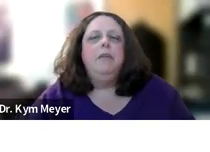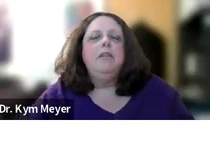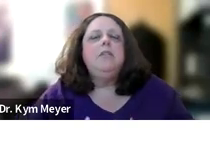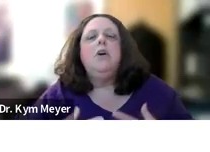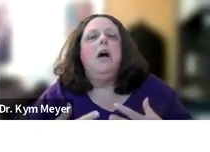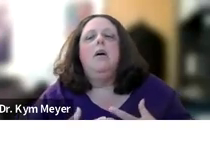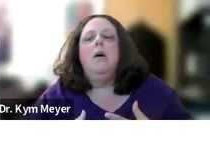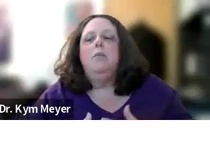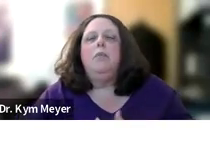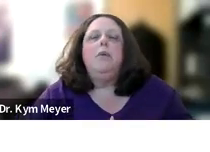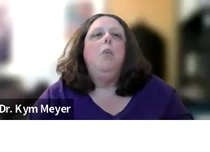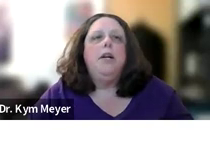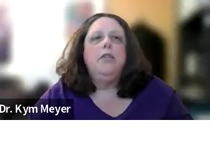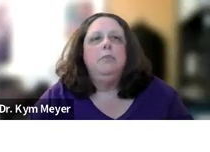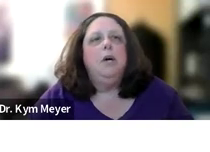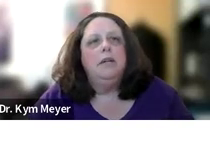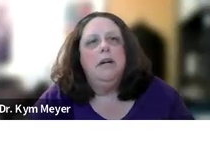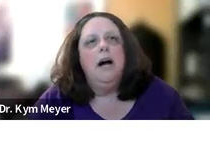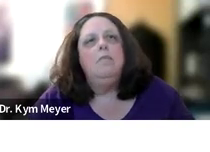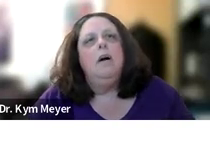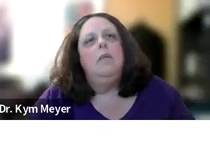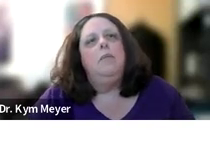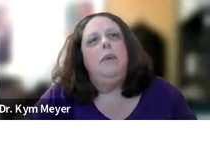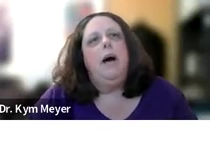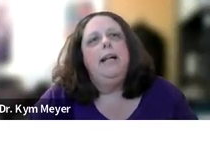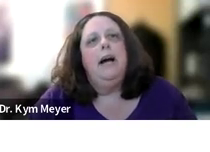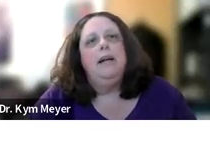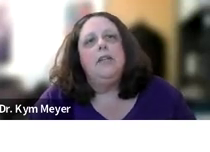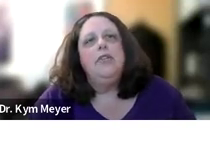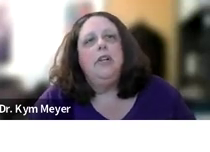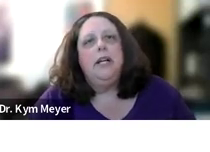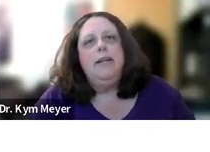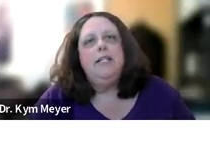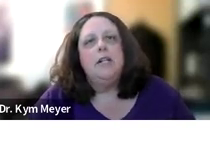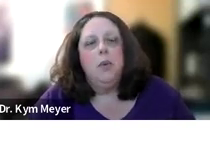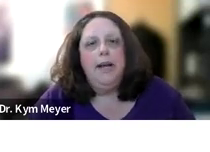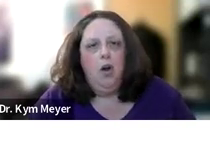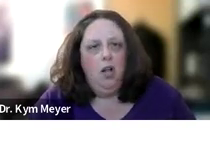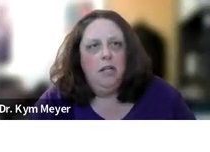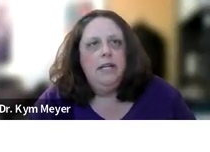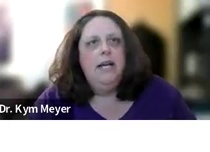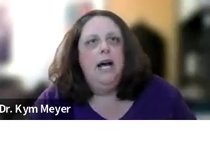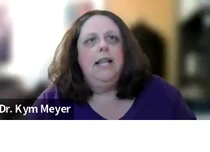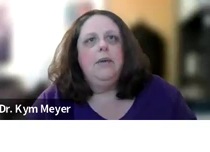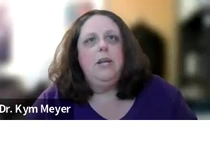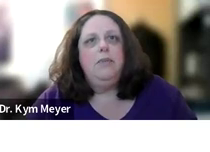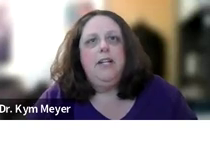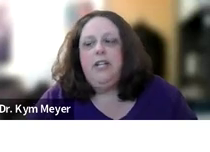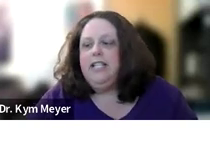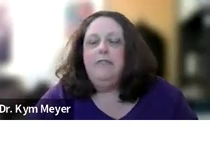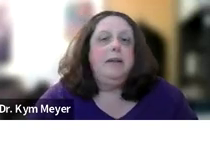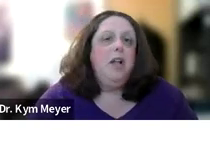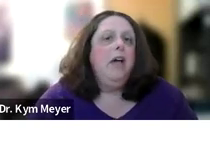So this is from a wonderful book by Dr. Neil Glickman and Dr. Wyatt Hall, Language